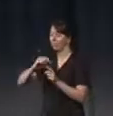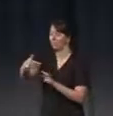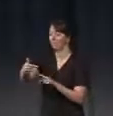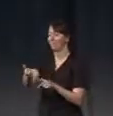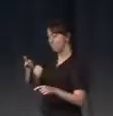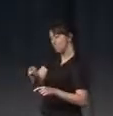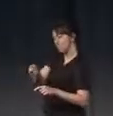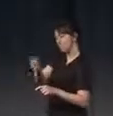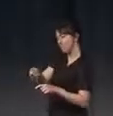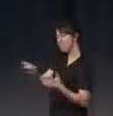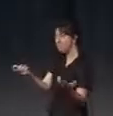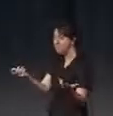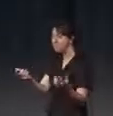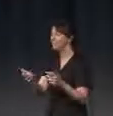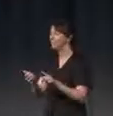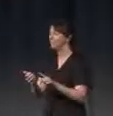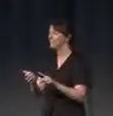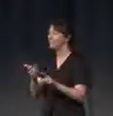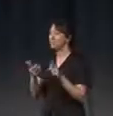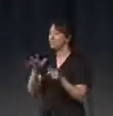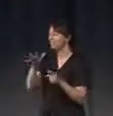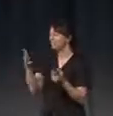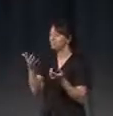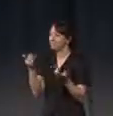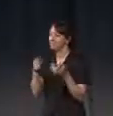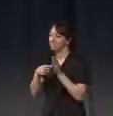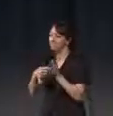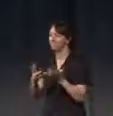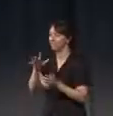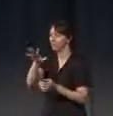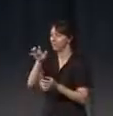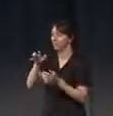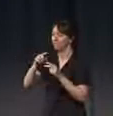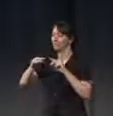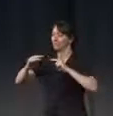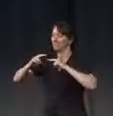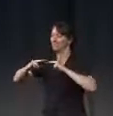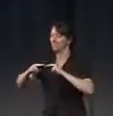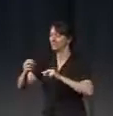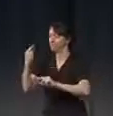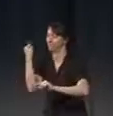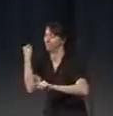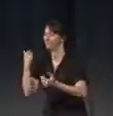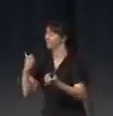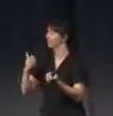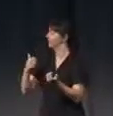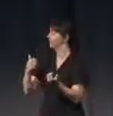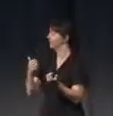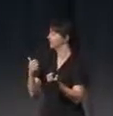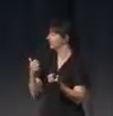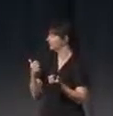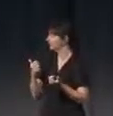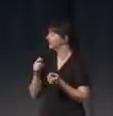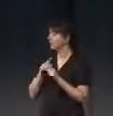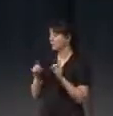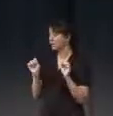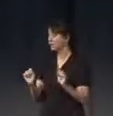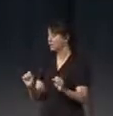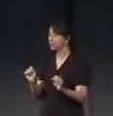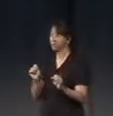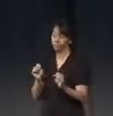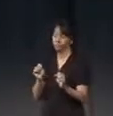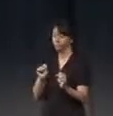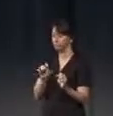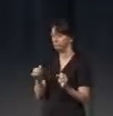I think so. In the presentation at moment, there are 500 slides. Does it mean there will be a challenge also to arrive? But we can do also very quickly.